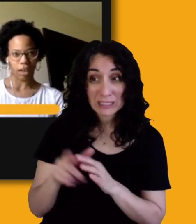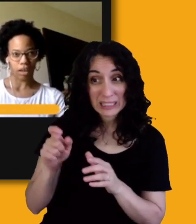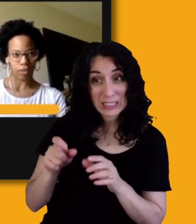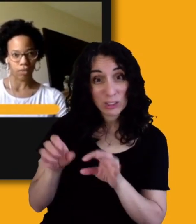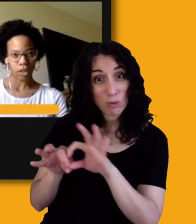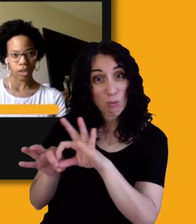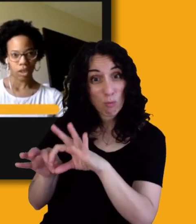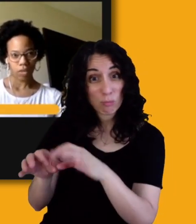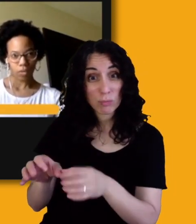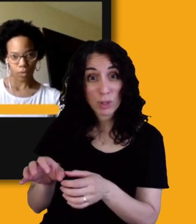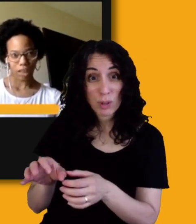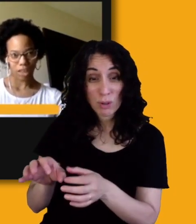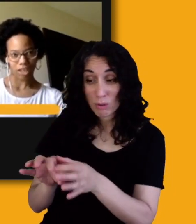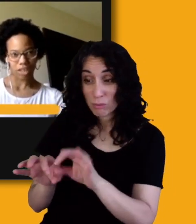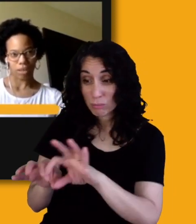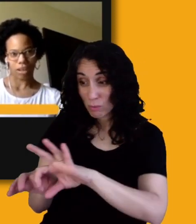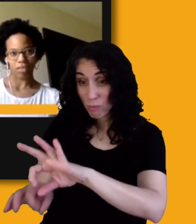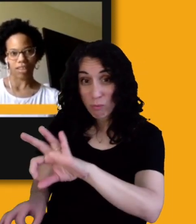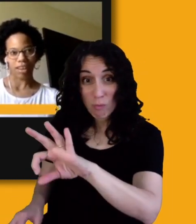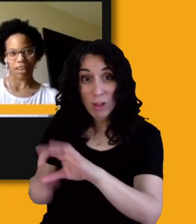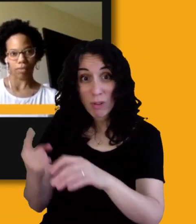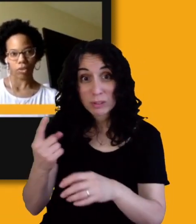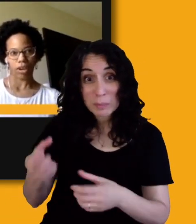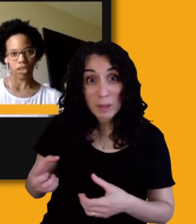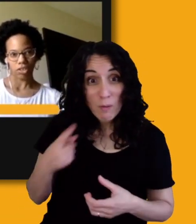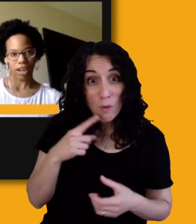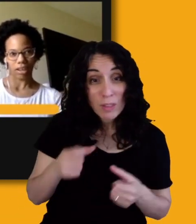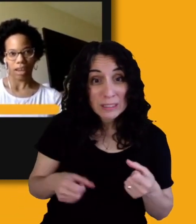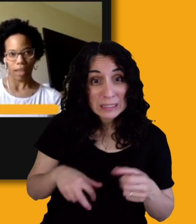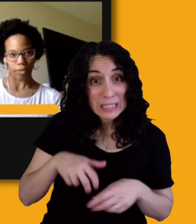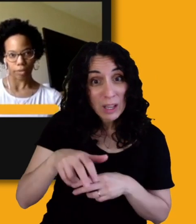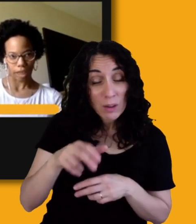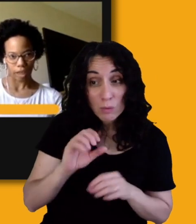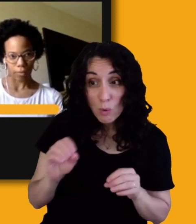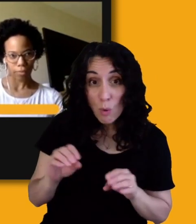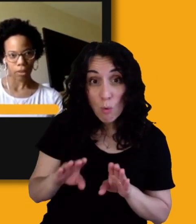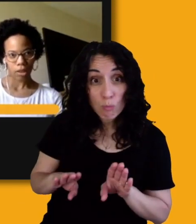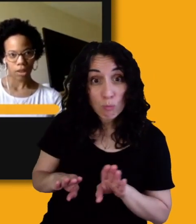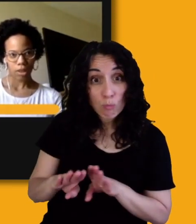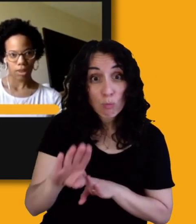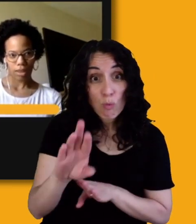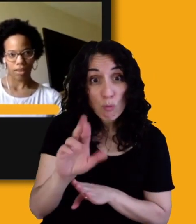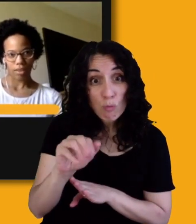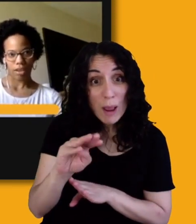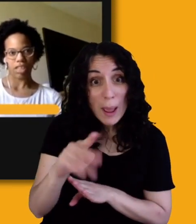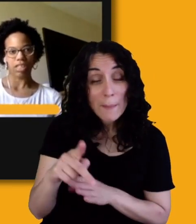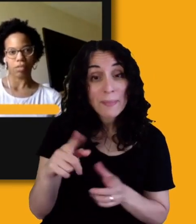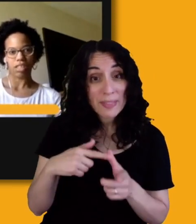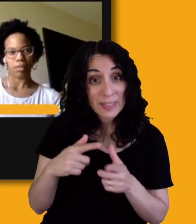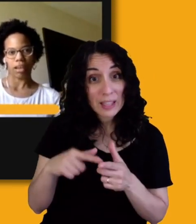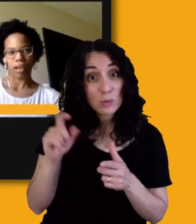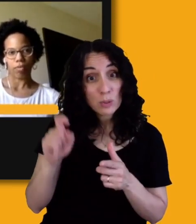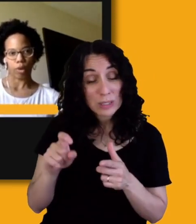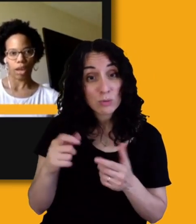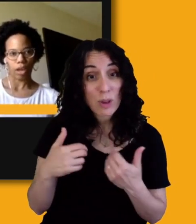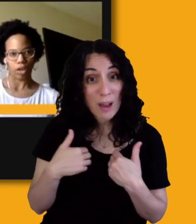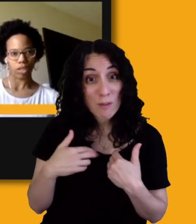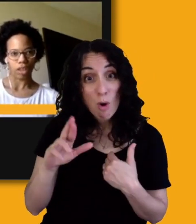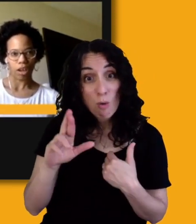of railing or something outside? Like if you guys are not going to have a ramp, then there needs to be some kind of rail to help